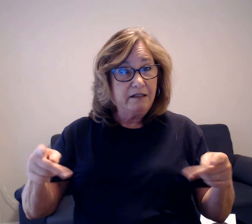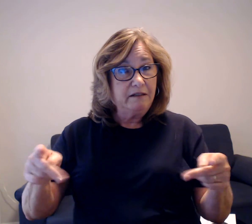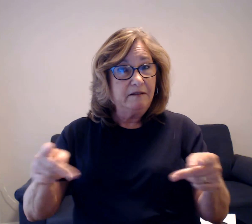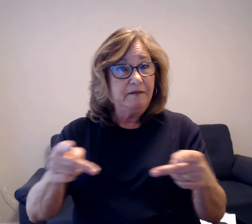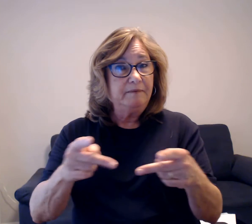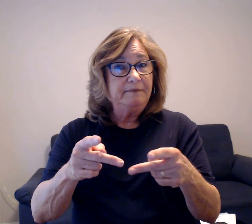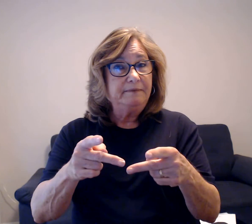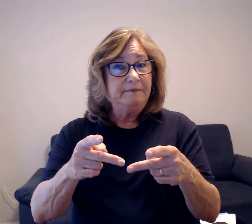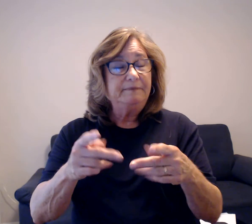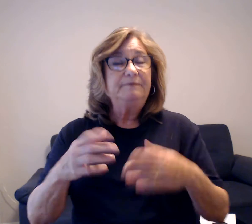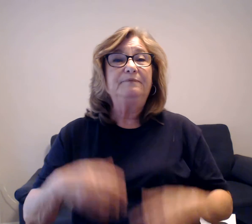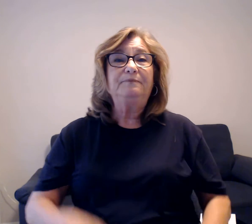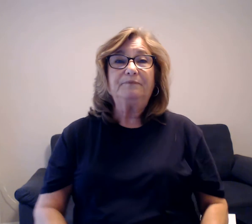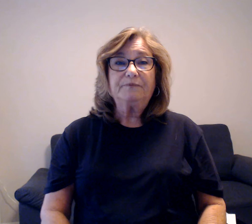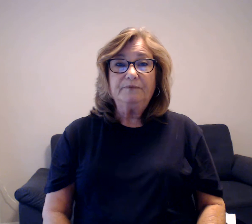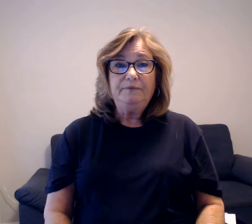Number 11.